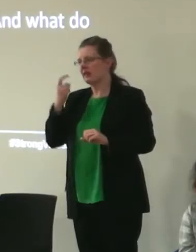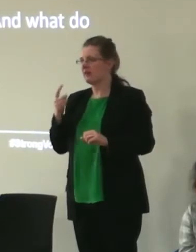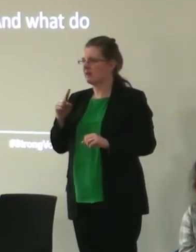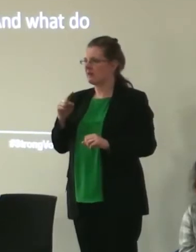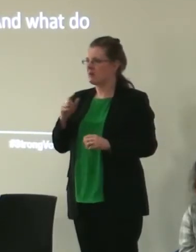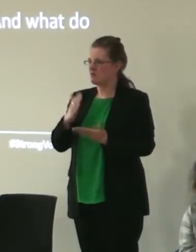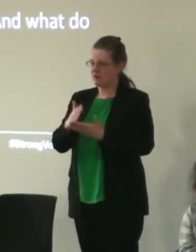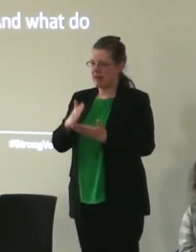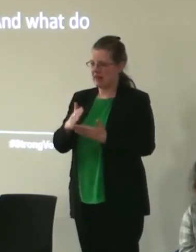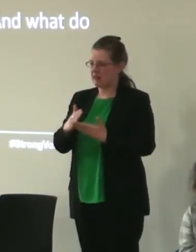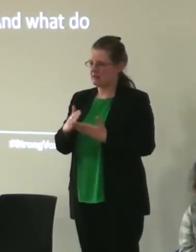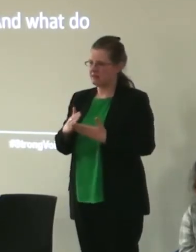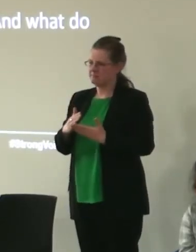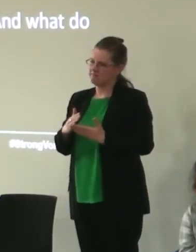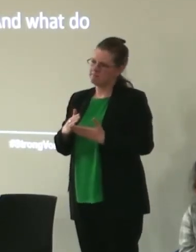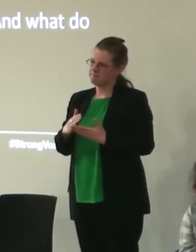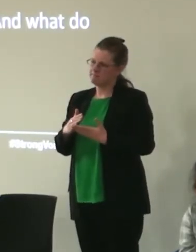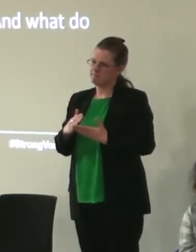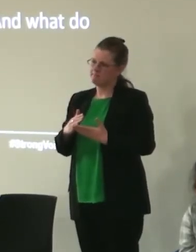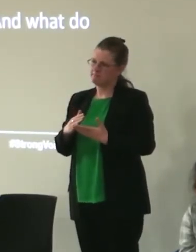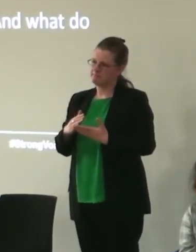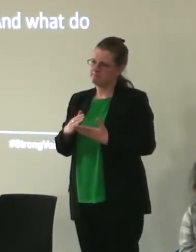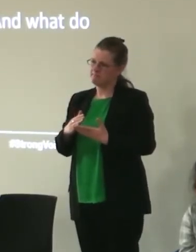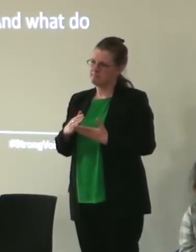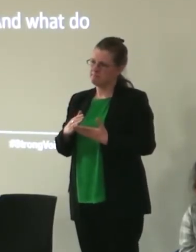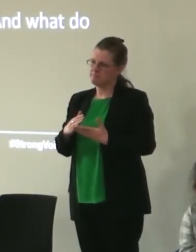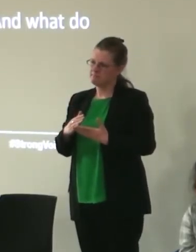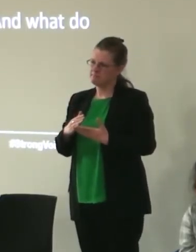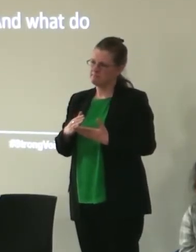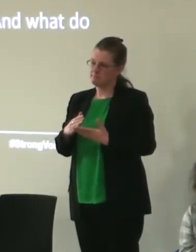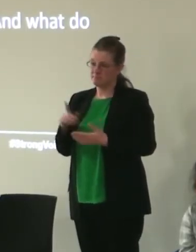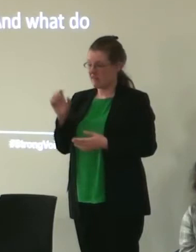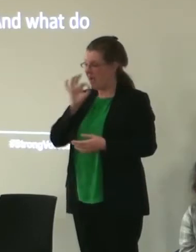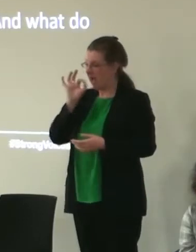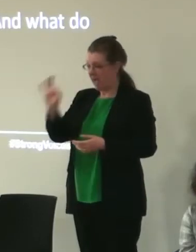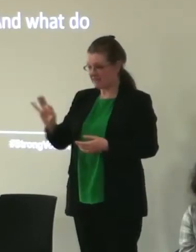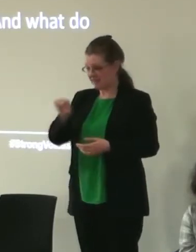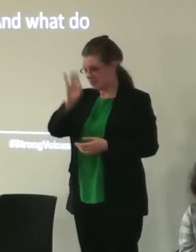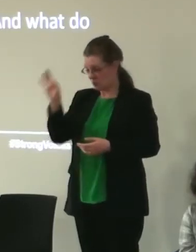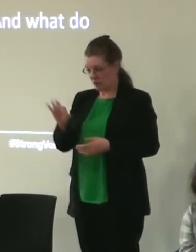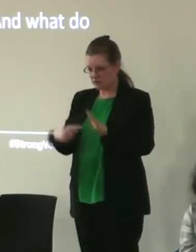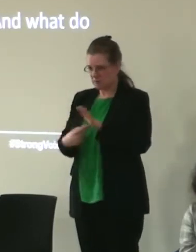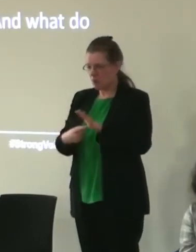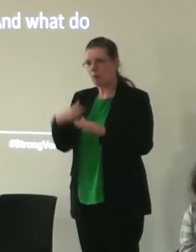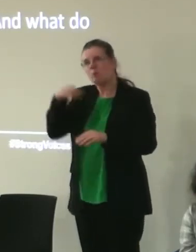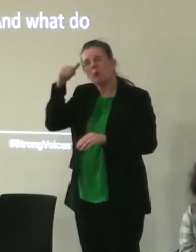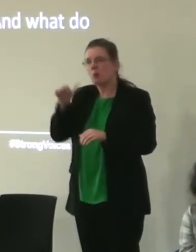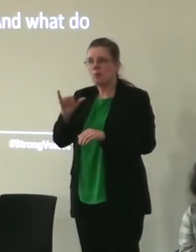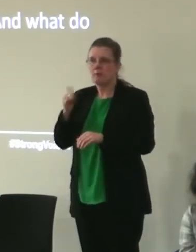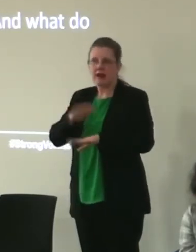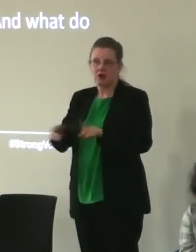up towards is really the idea that asking this question is just important we know that we're not necessarily going to get the answer